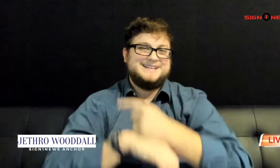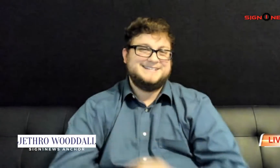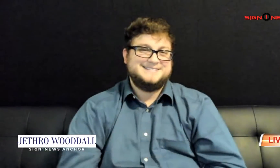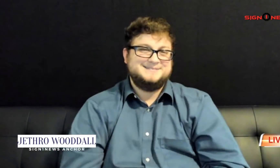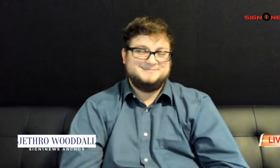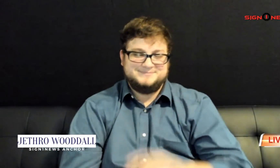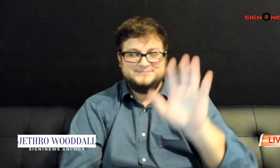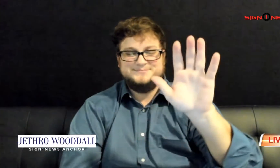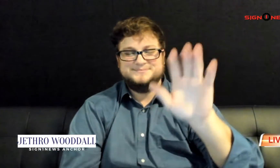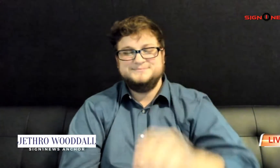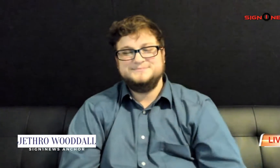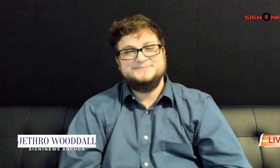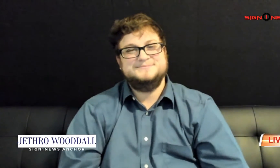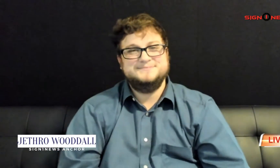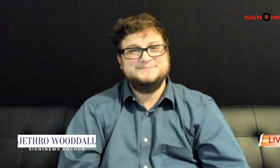This Thank you.